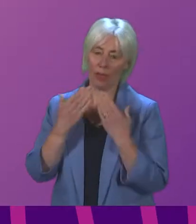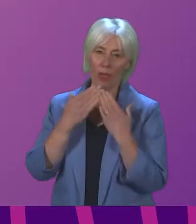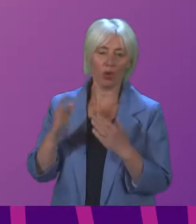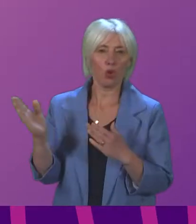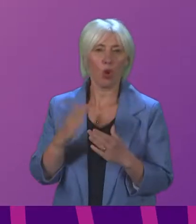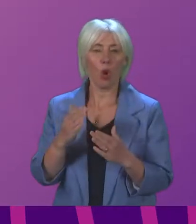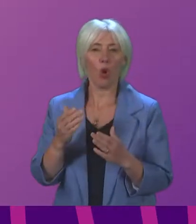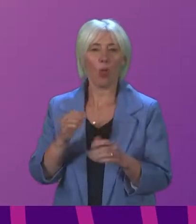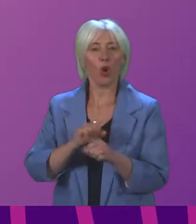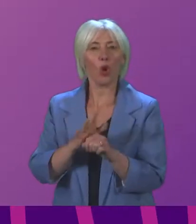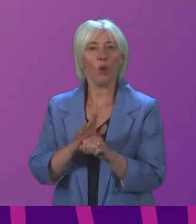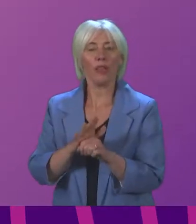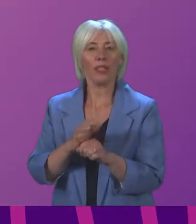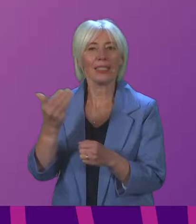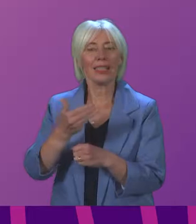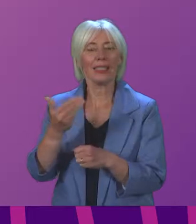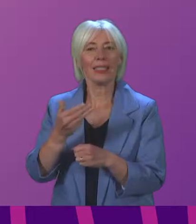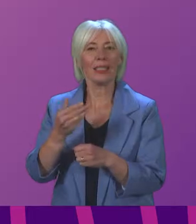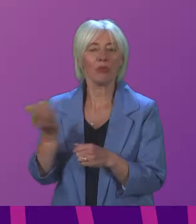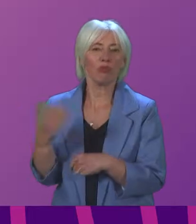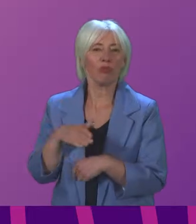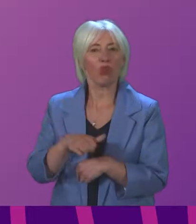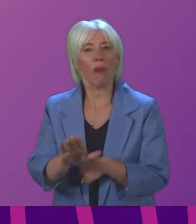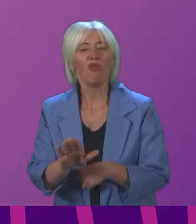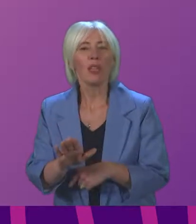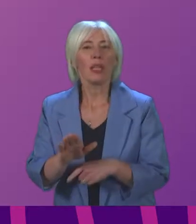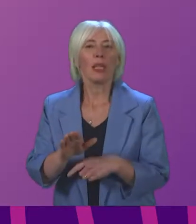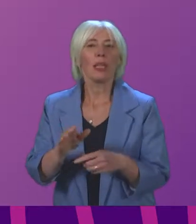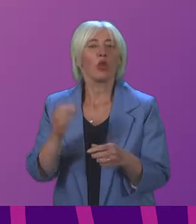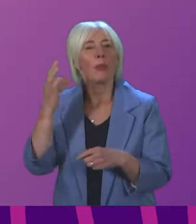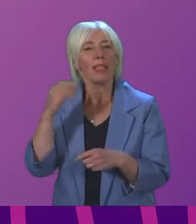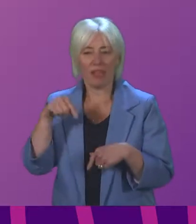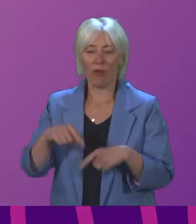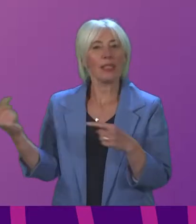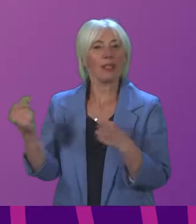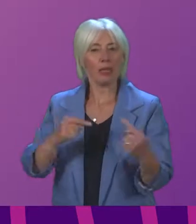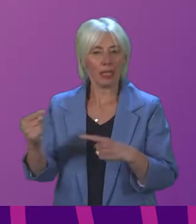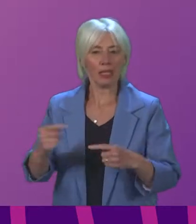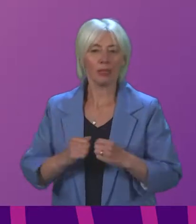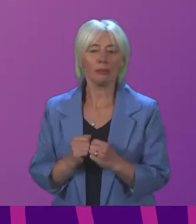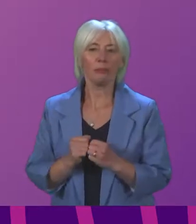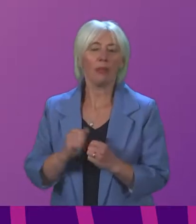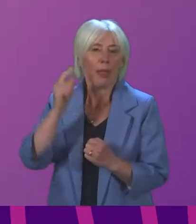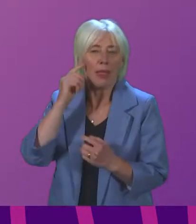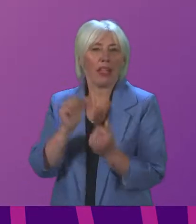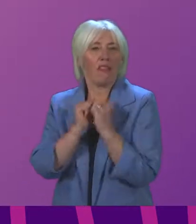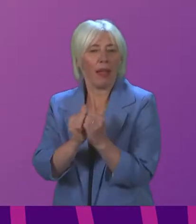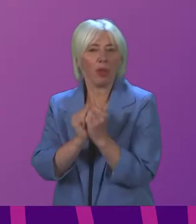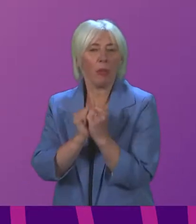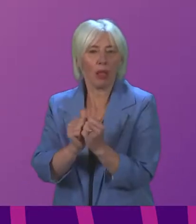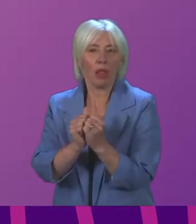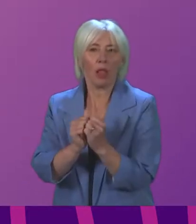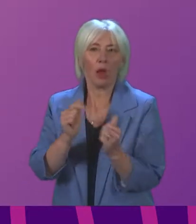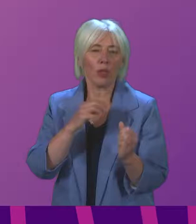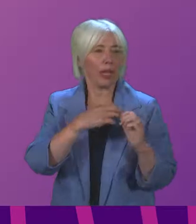COVID-19 Recovery Committee for securing today's debate. I think it is especially valuable that we will have an opportunity to hear so